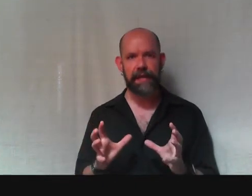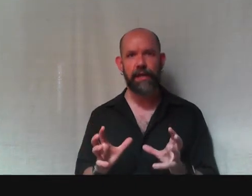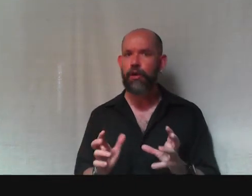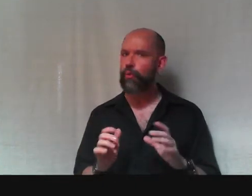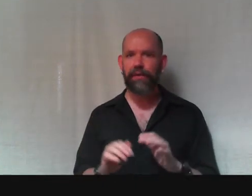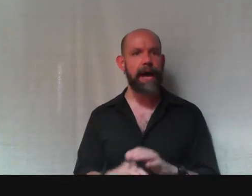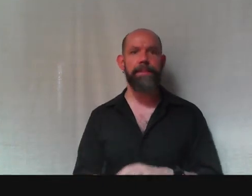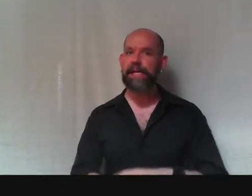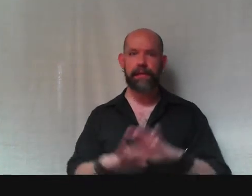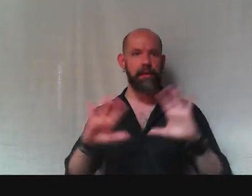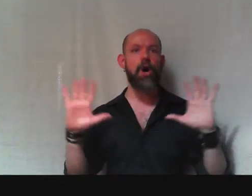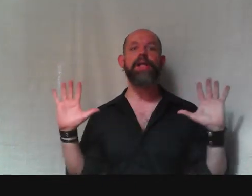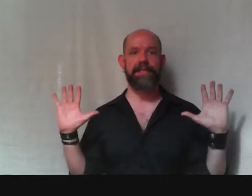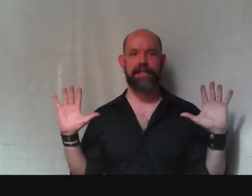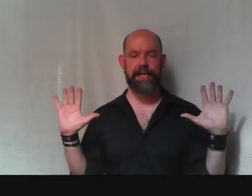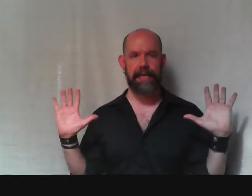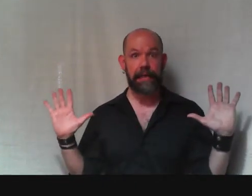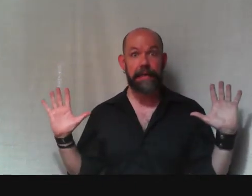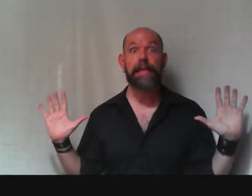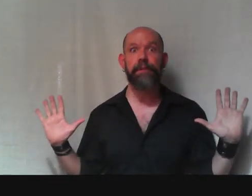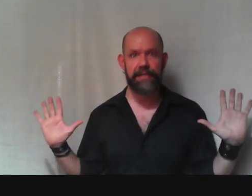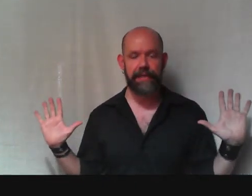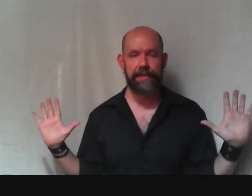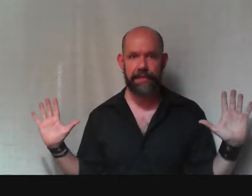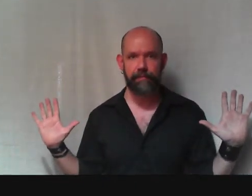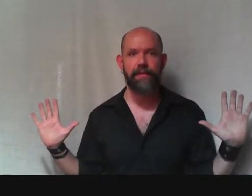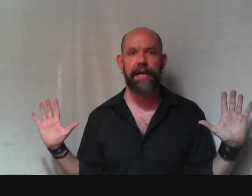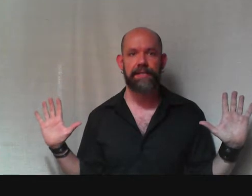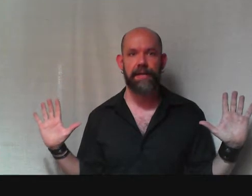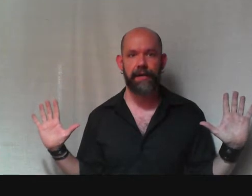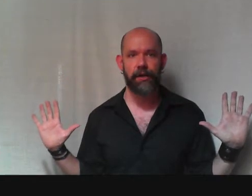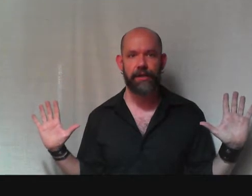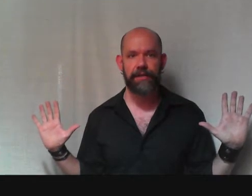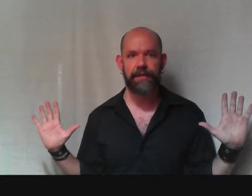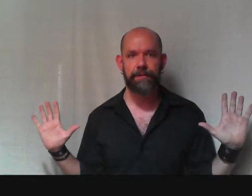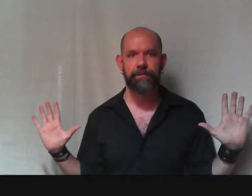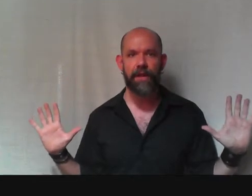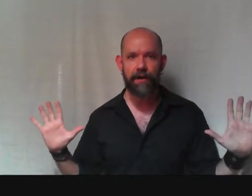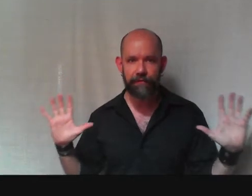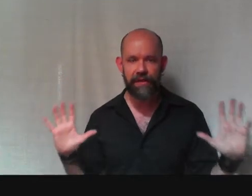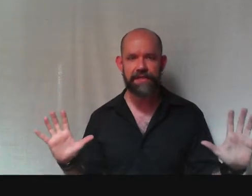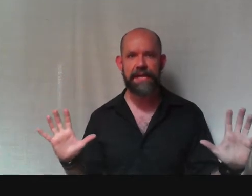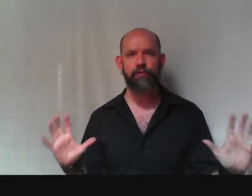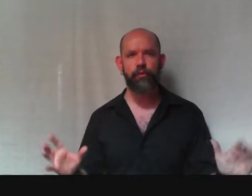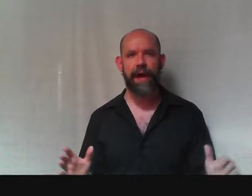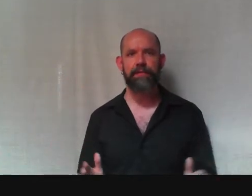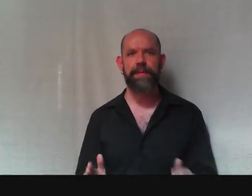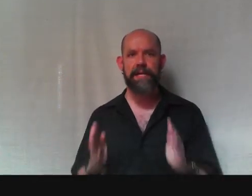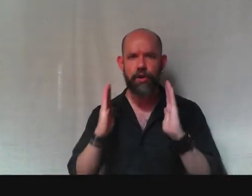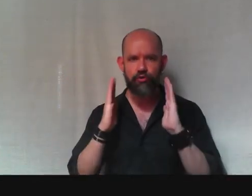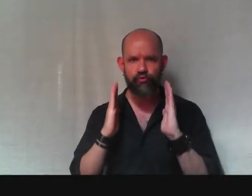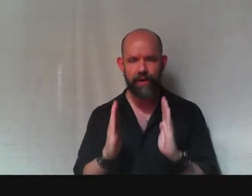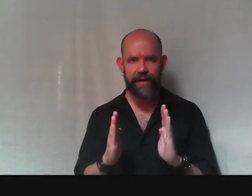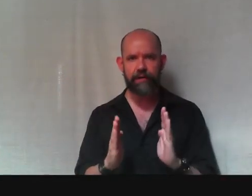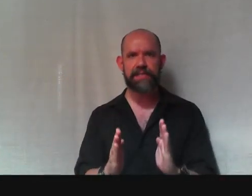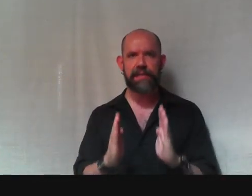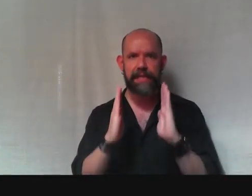will not be lawless thinking, libertinism, as Kant calls it. Free thinking will rather be rigorously